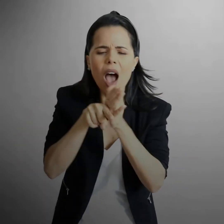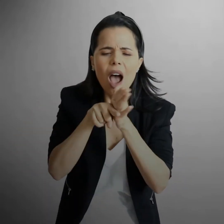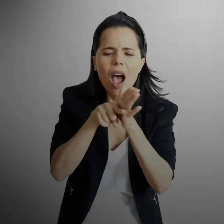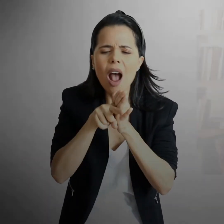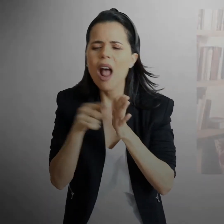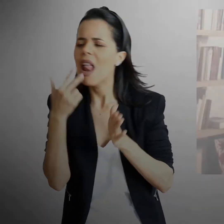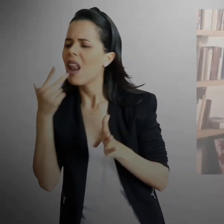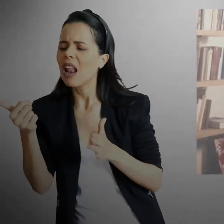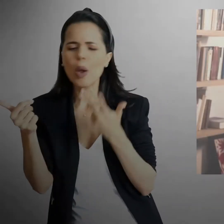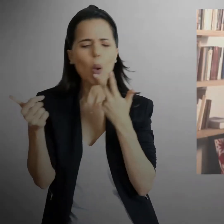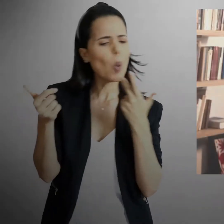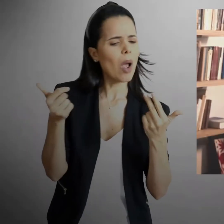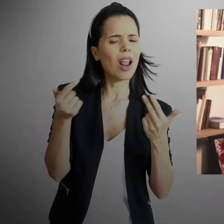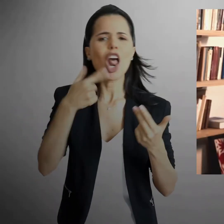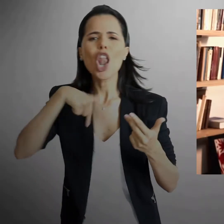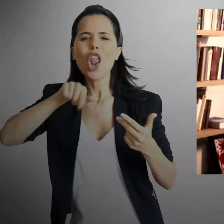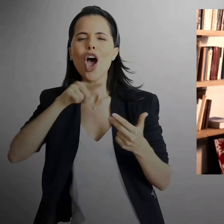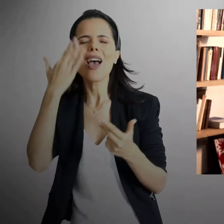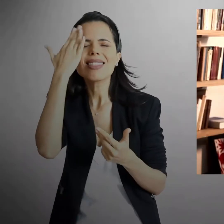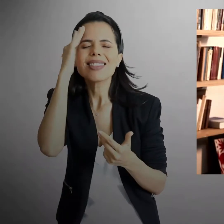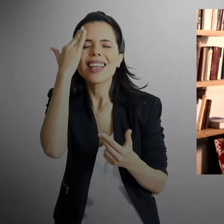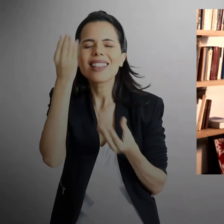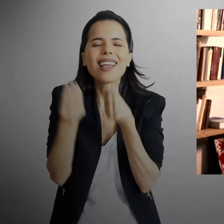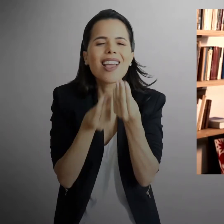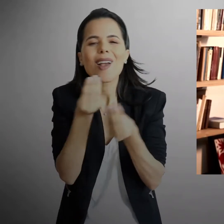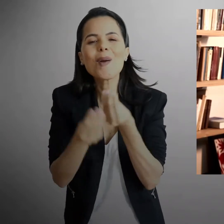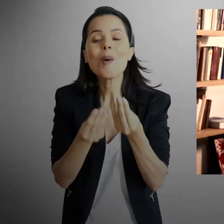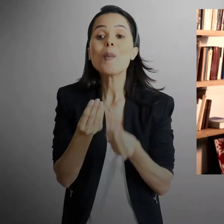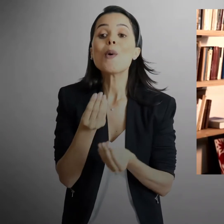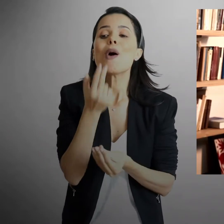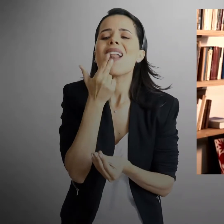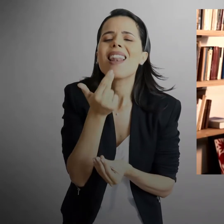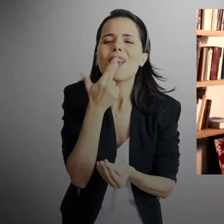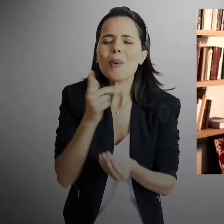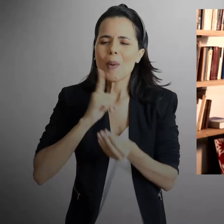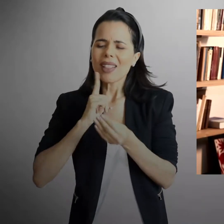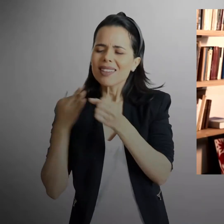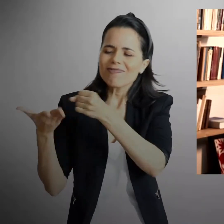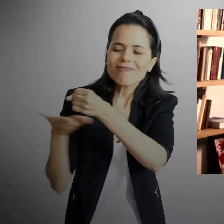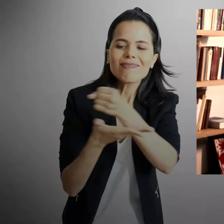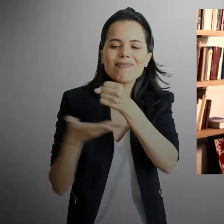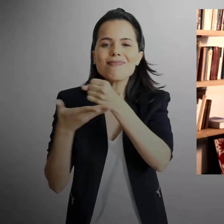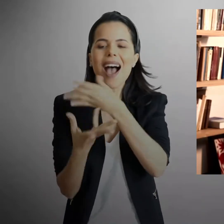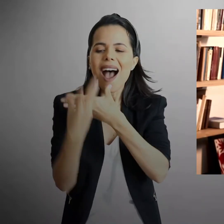As soon as you look more deeply, you find that these languages are basically molded to a